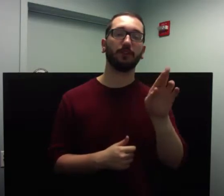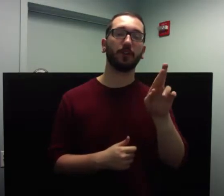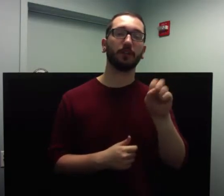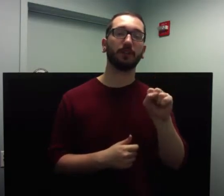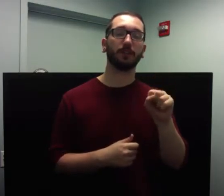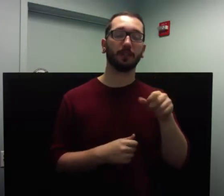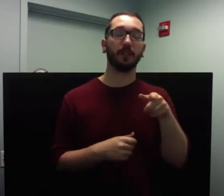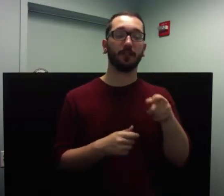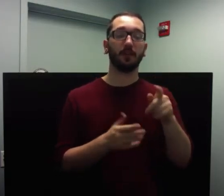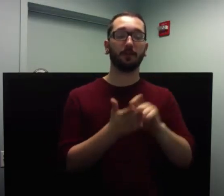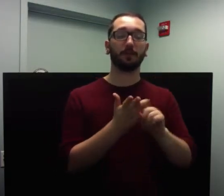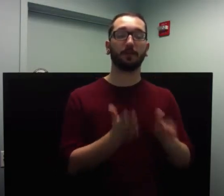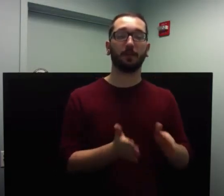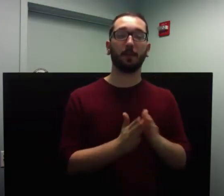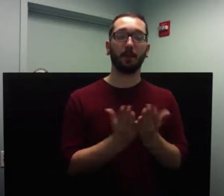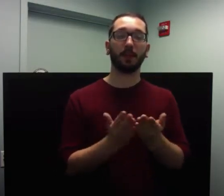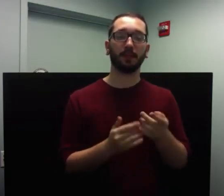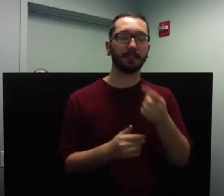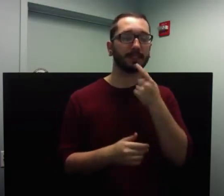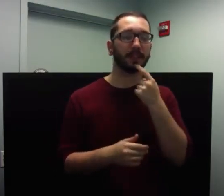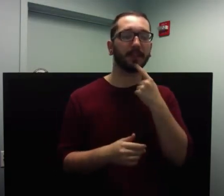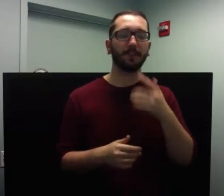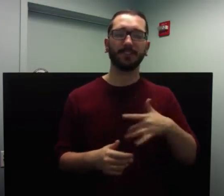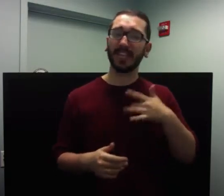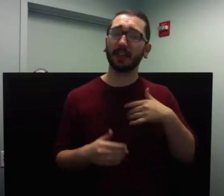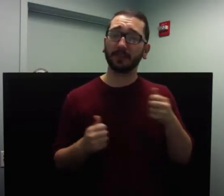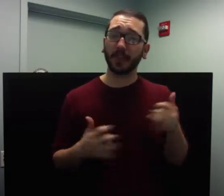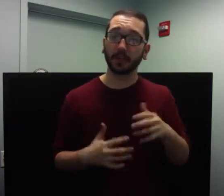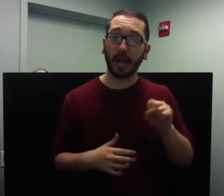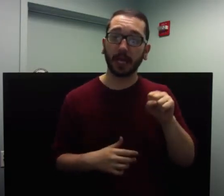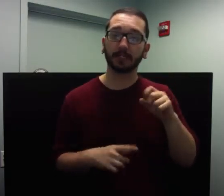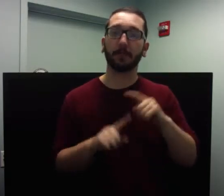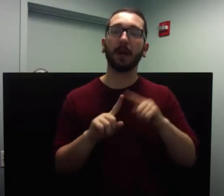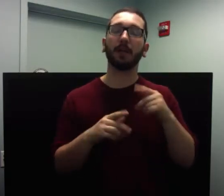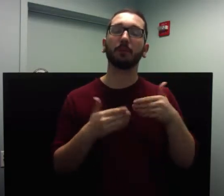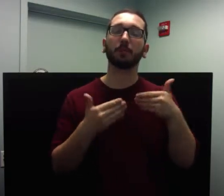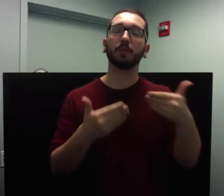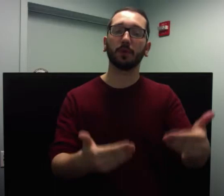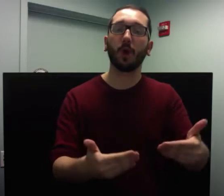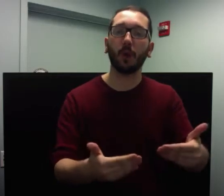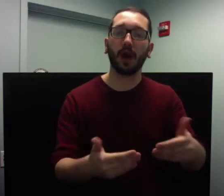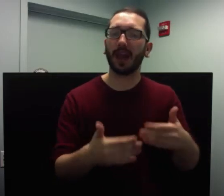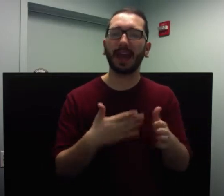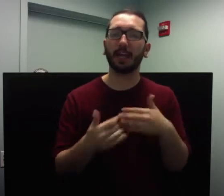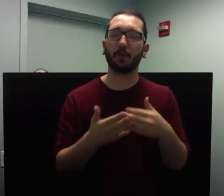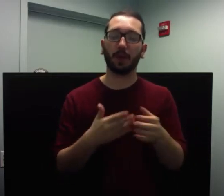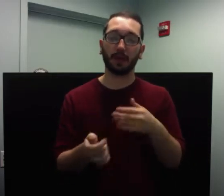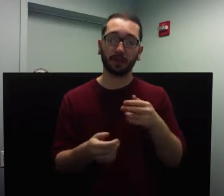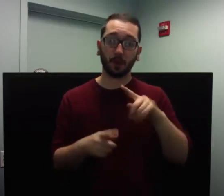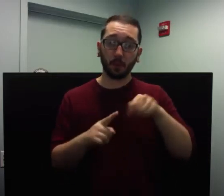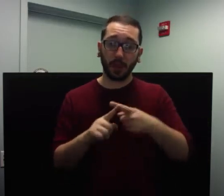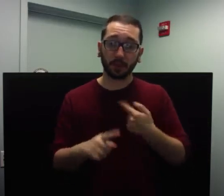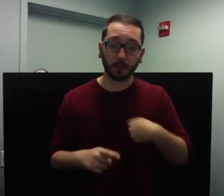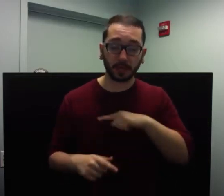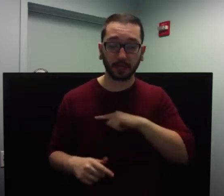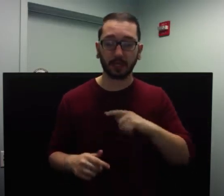anyway. Each time we venture beyond the confines of our comfort zone, we discover new ways of being.